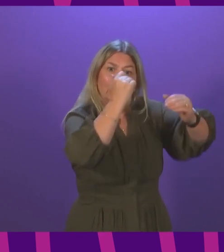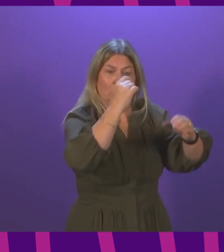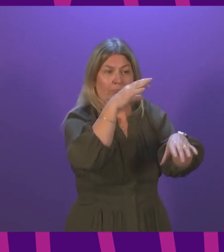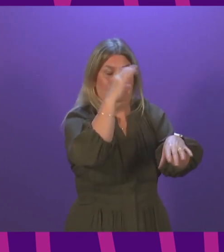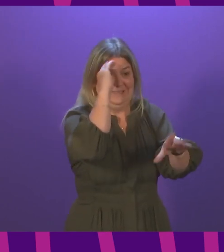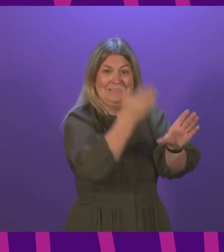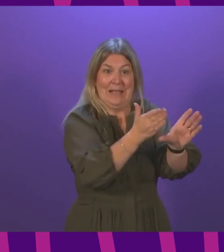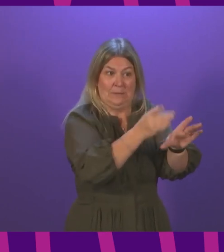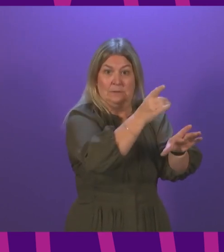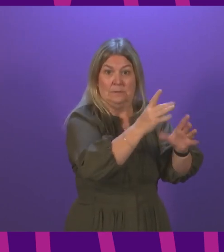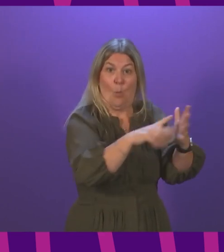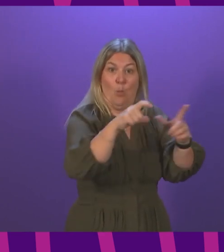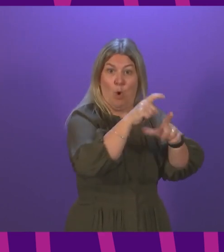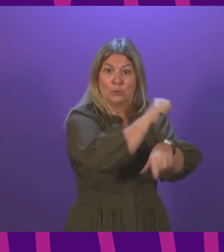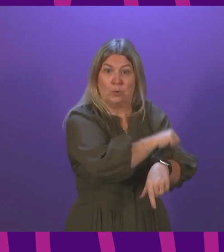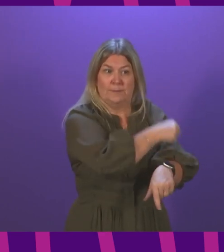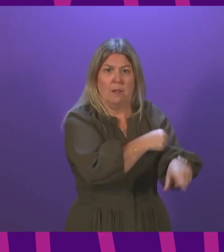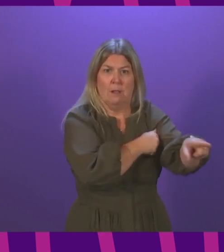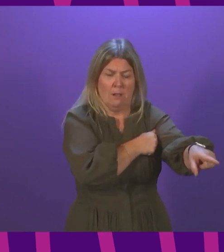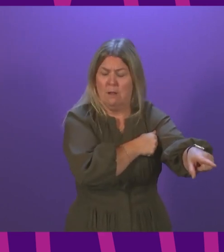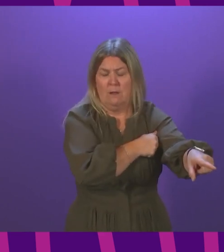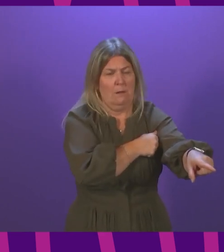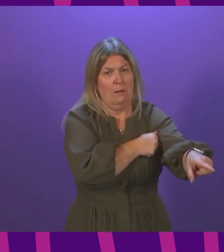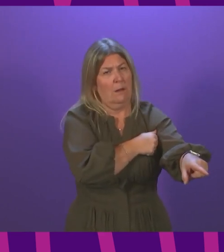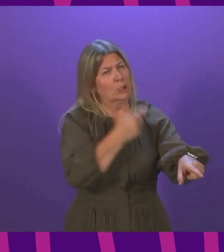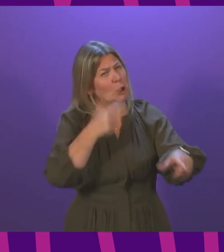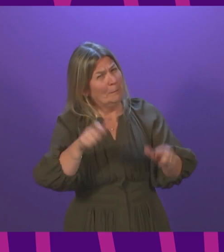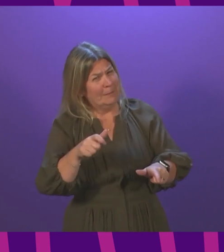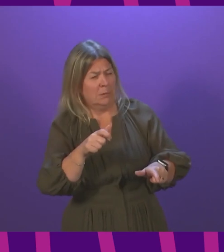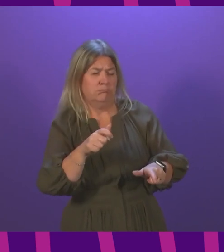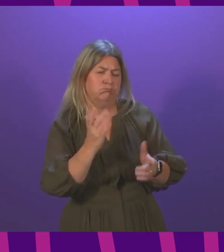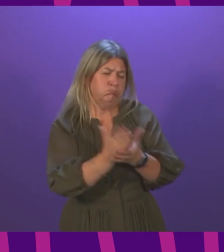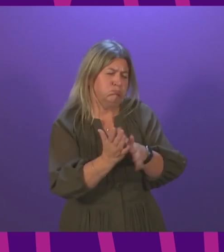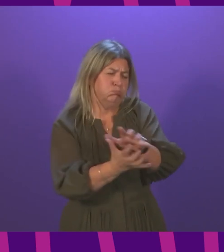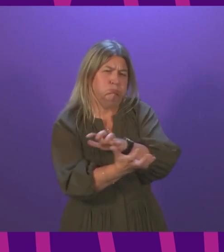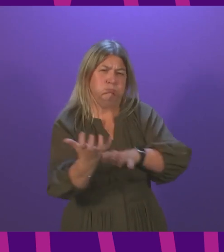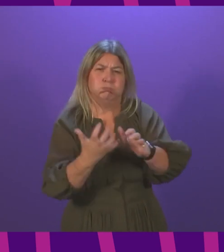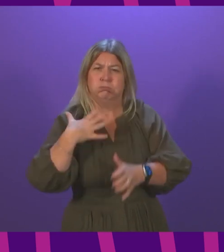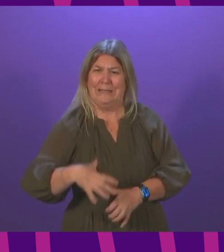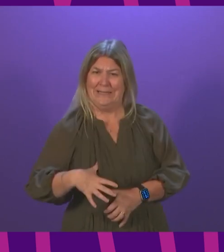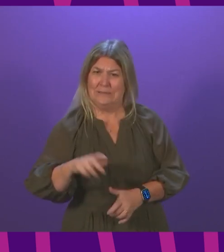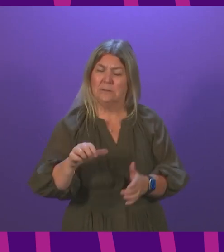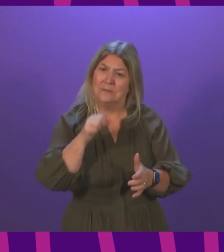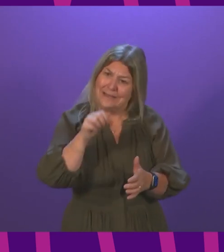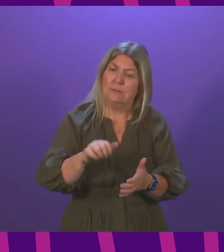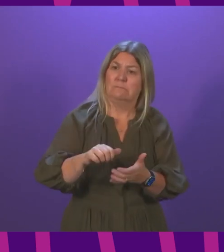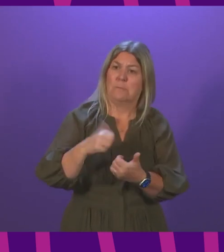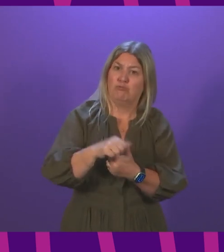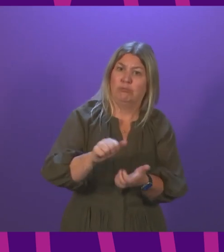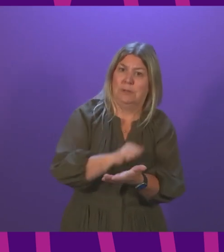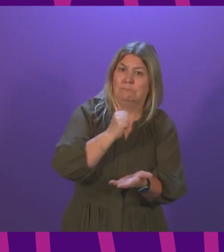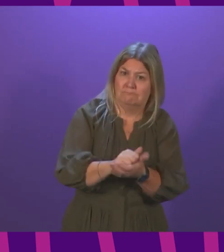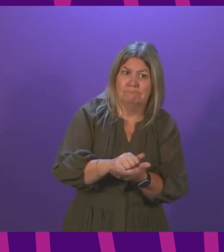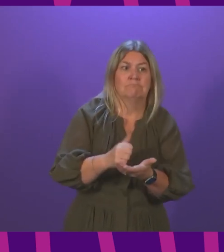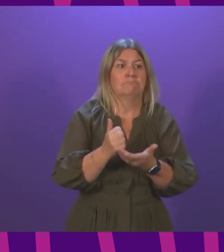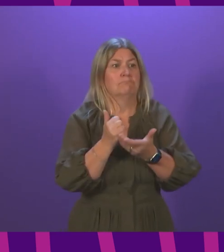Minister, it is vital that young people with often complex needs get the help they need and deserve. Therefore, what action will the Scottish Government